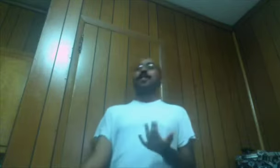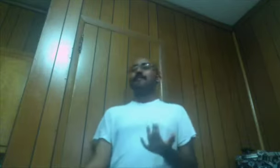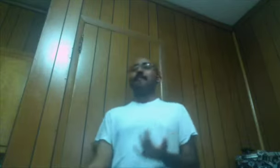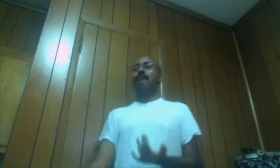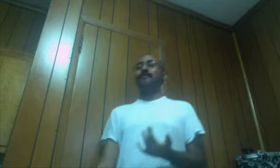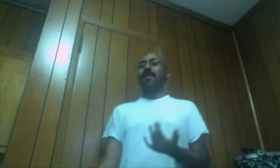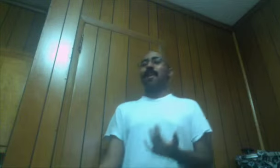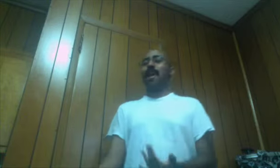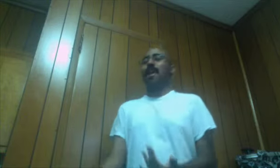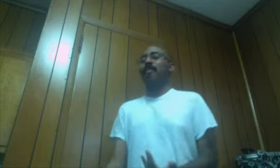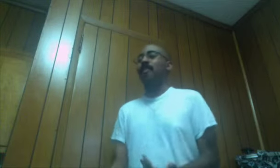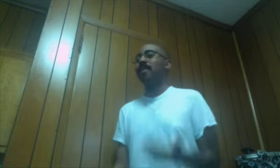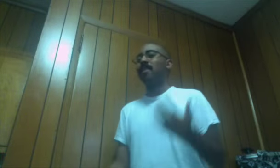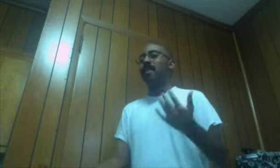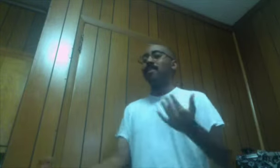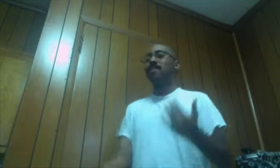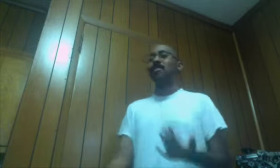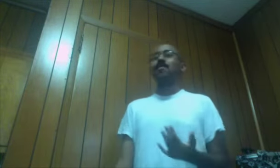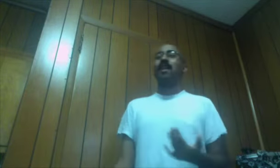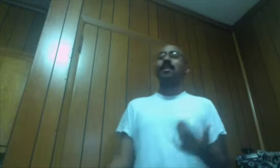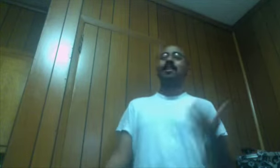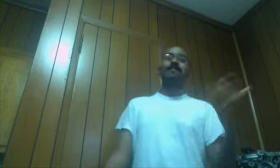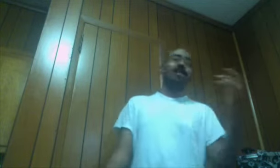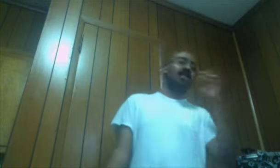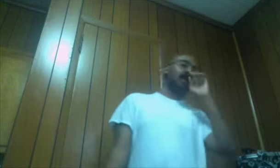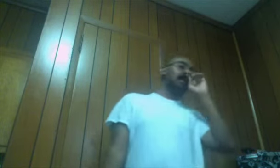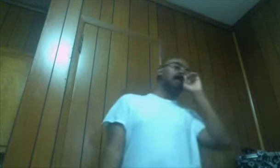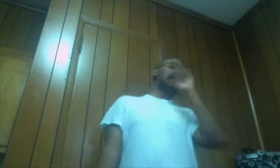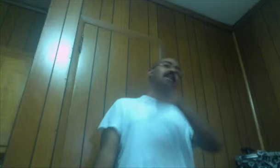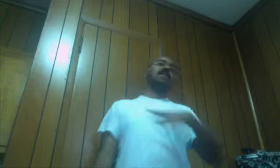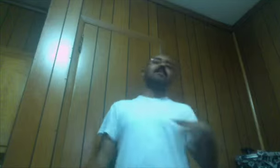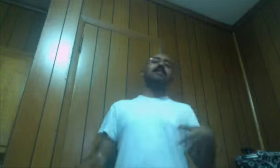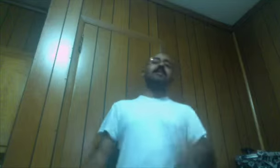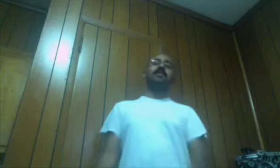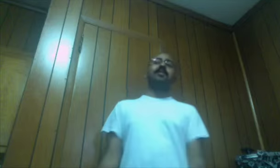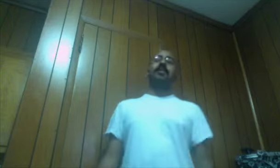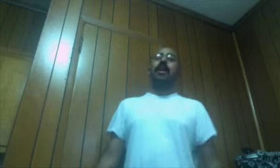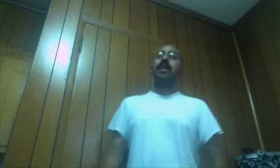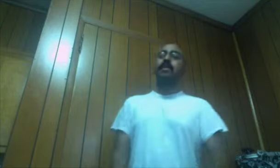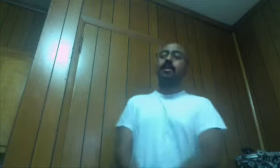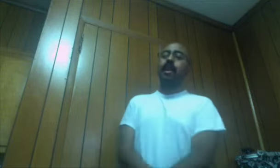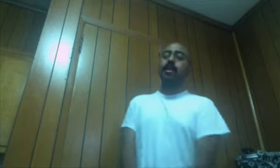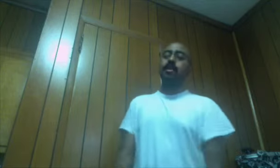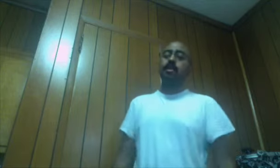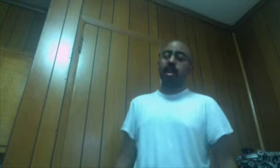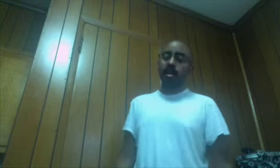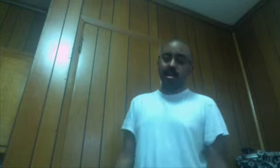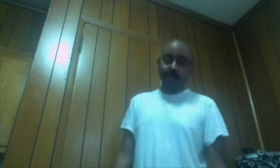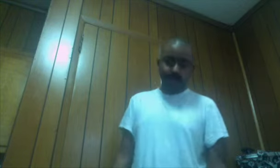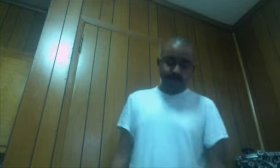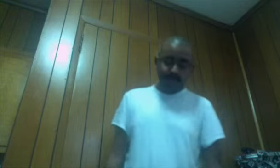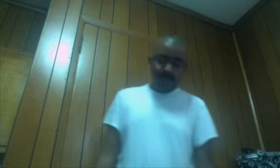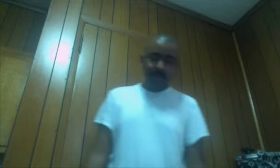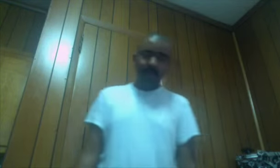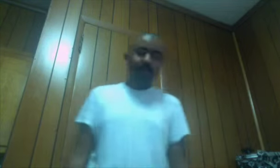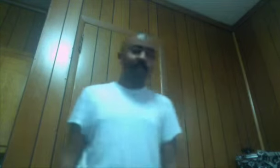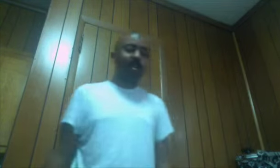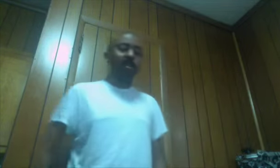Or Like so goddamn Much The nigga's sister Had Had no legs For like a long